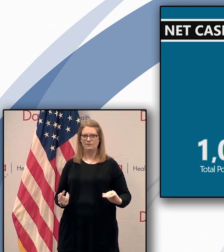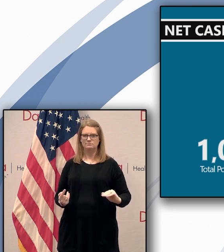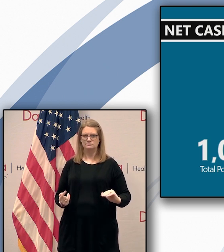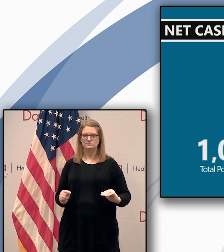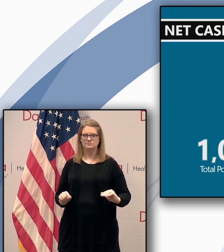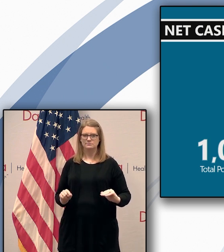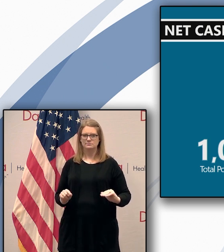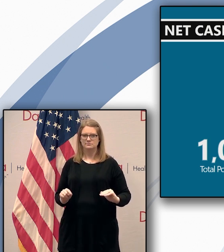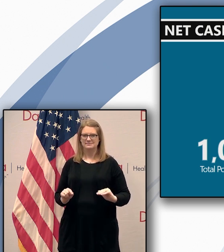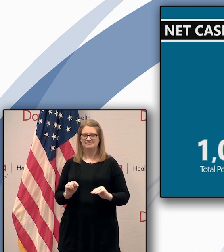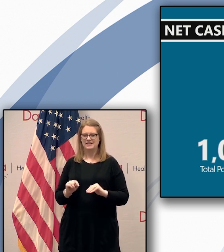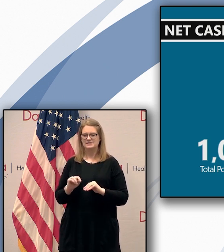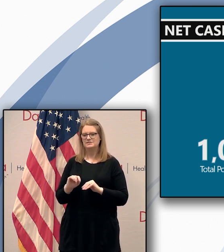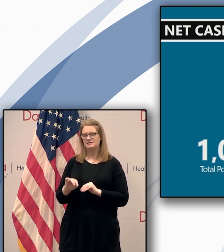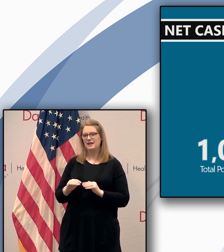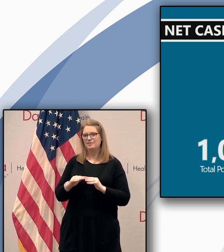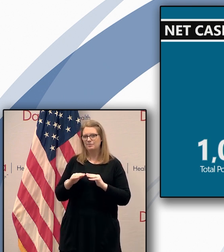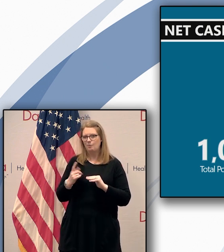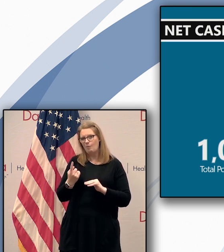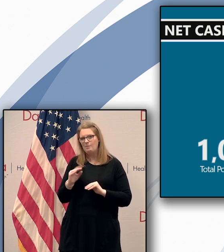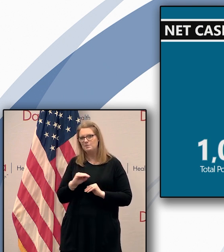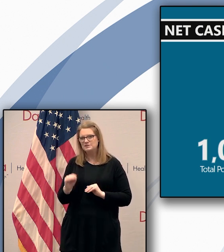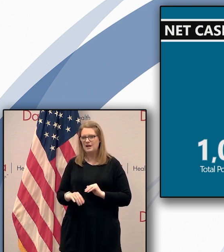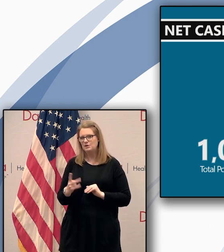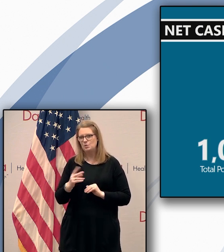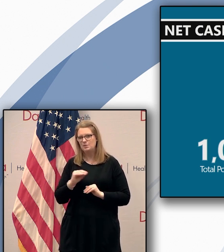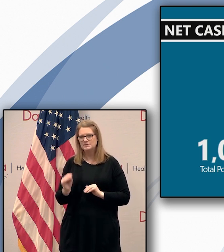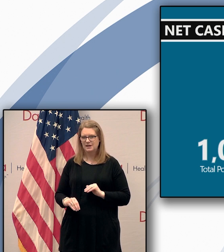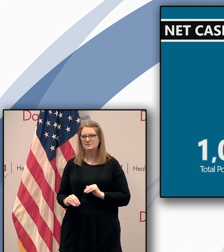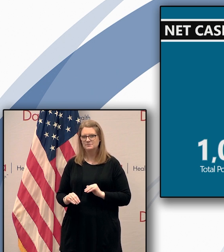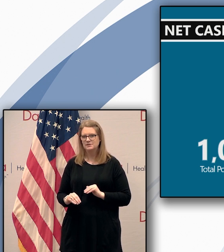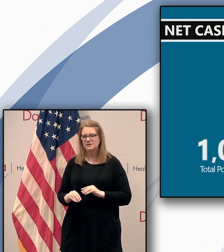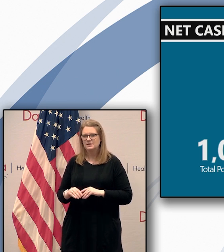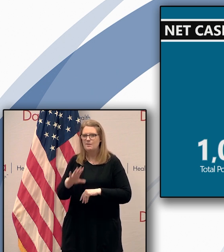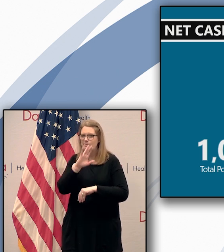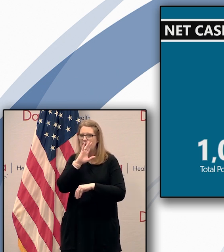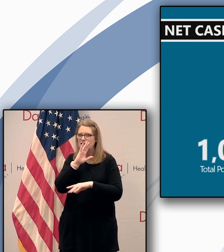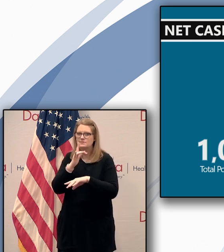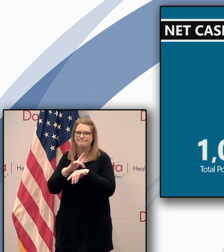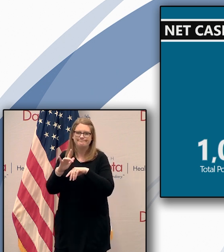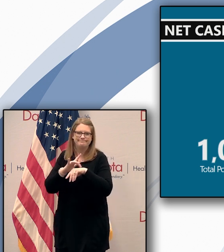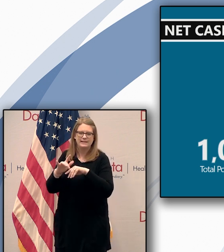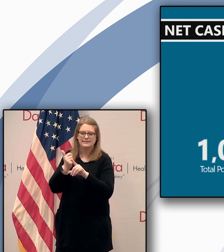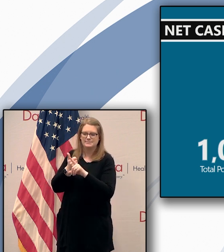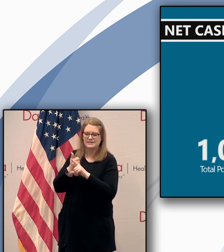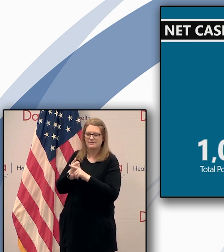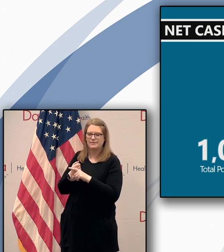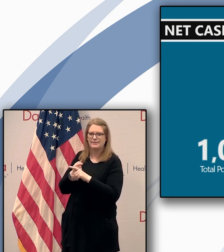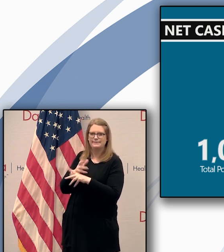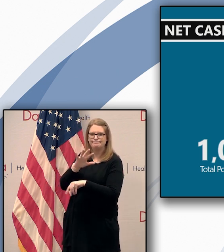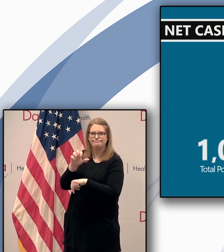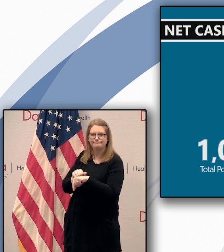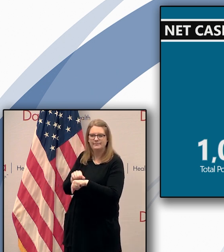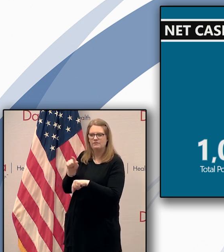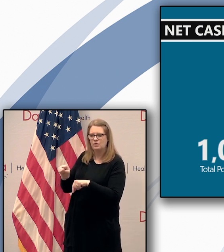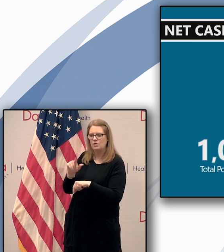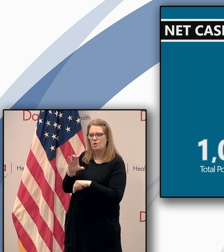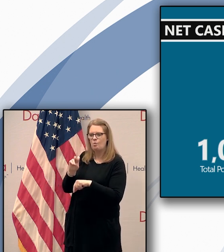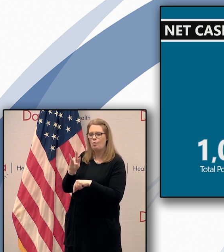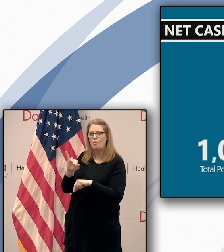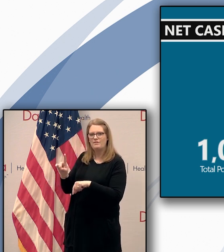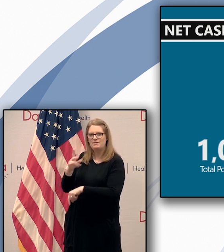any point in time during this in terms of the amount of people that we've beds that have had to be dedicated towards hospitalization so that's